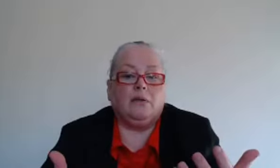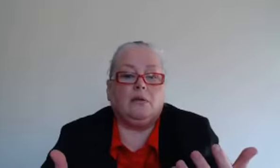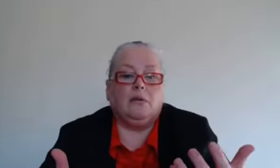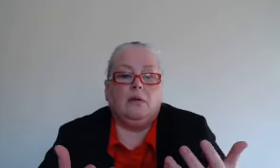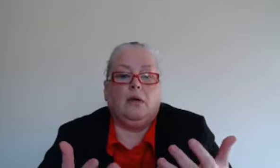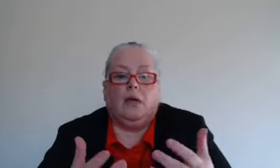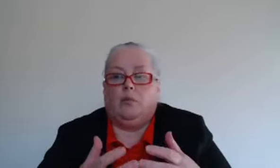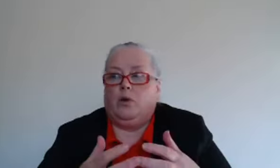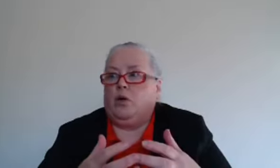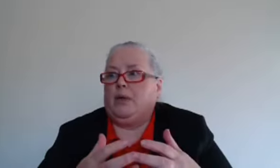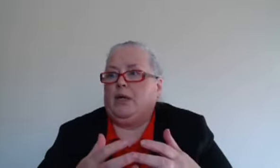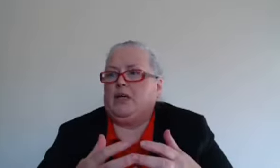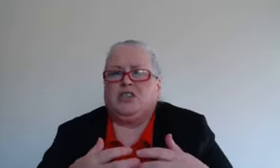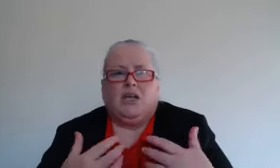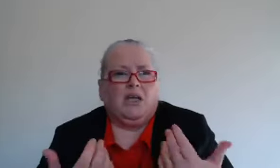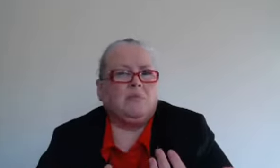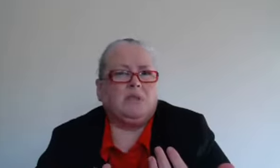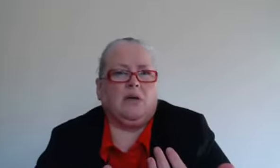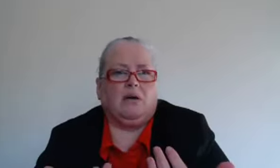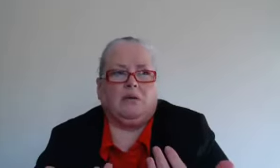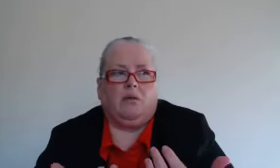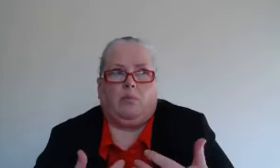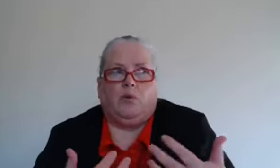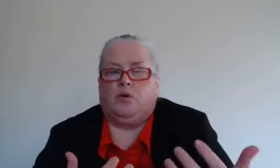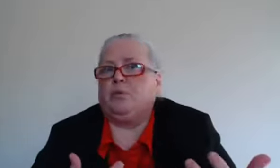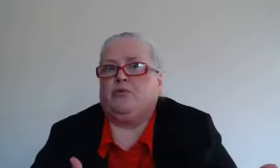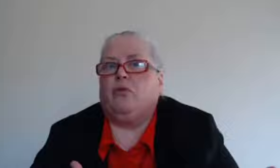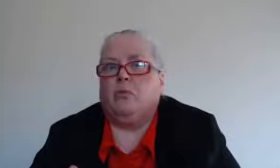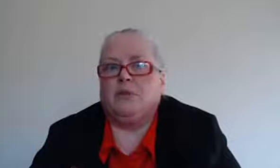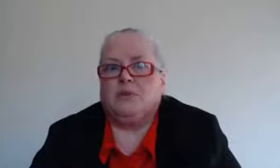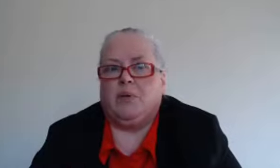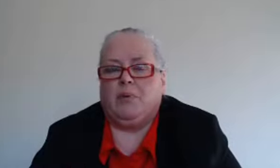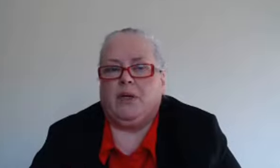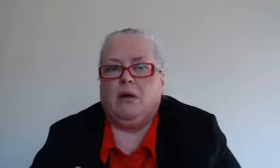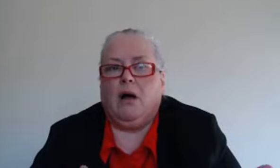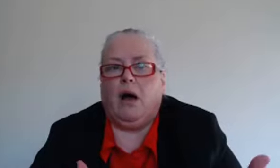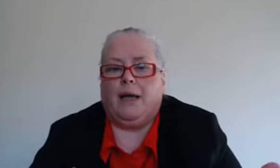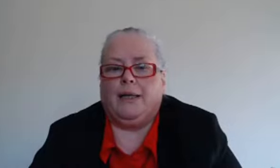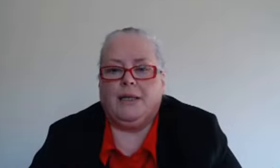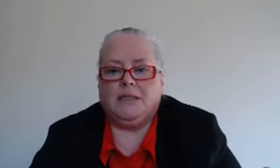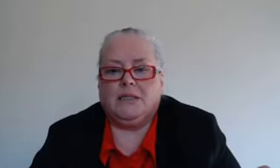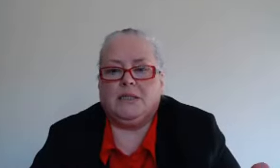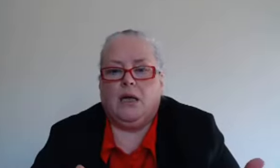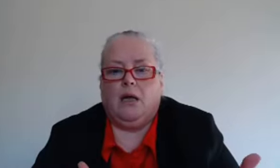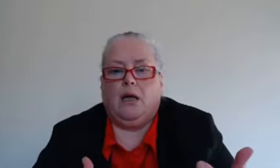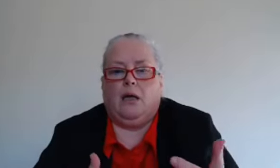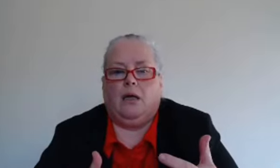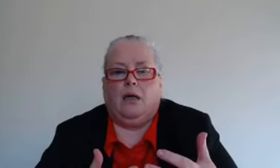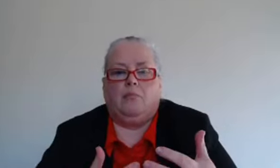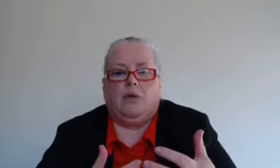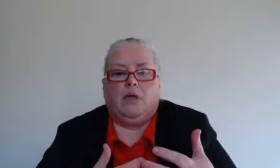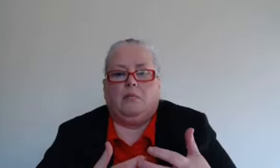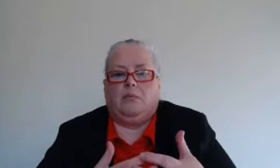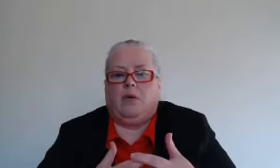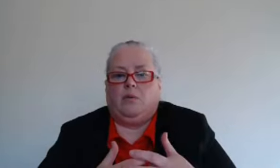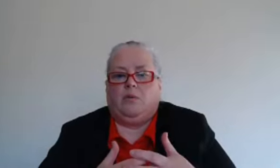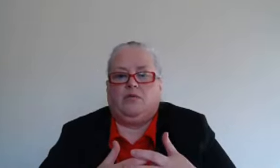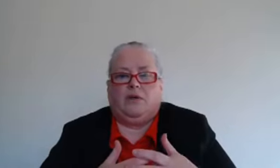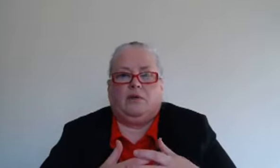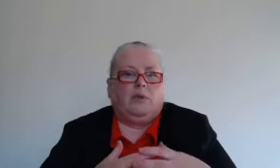and we could be ashamed that our poor performance might be highlighted maybe we feel we'll